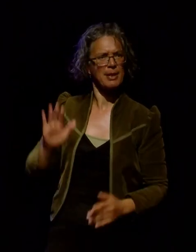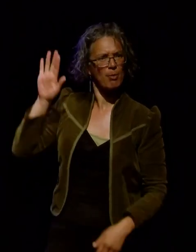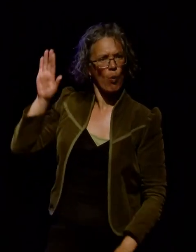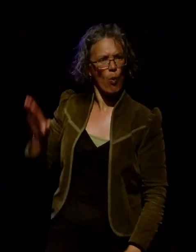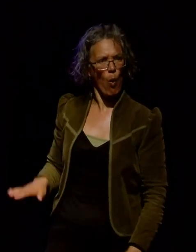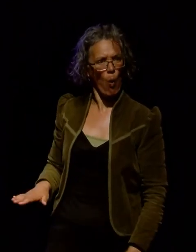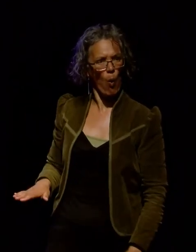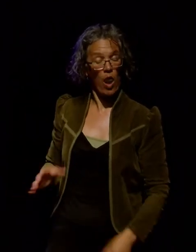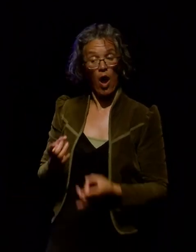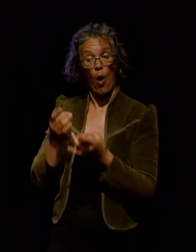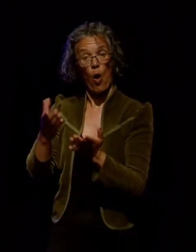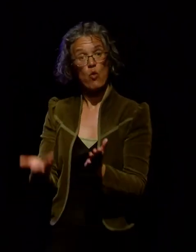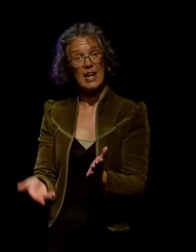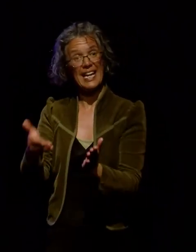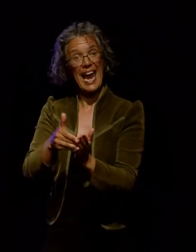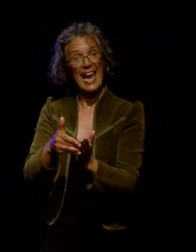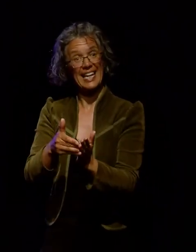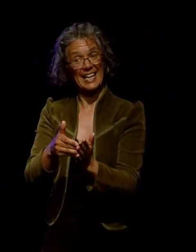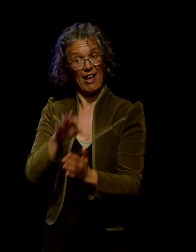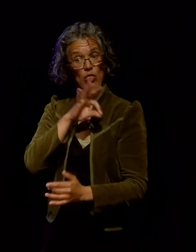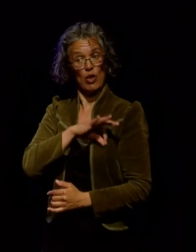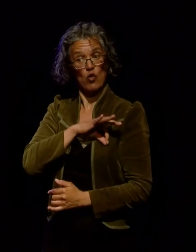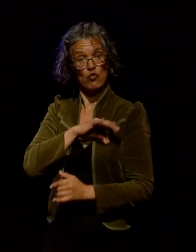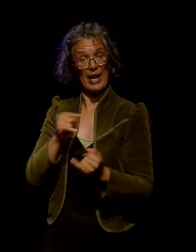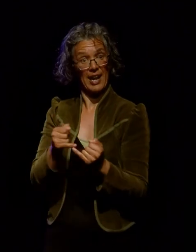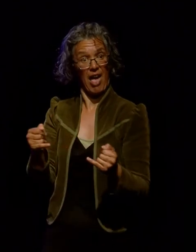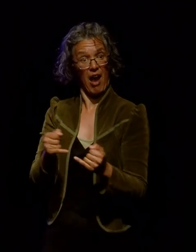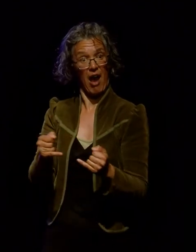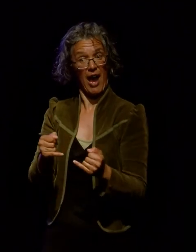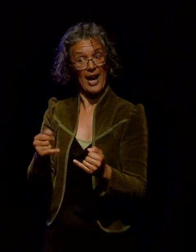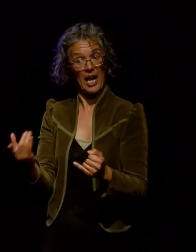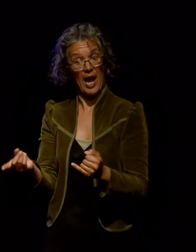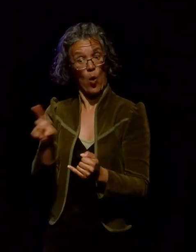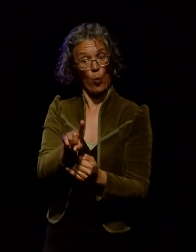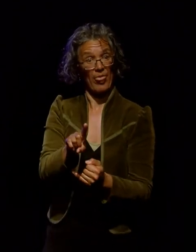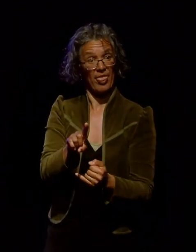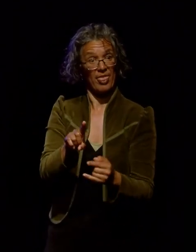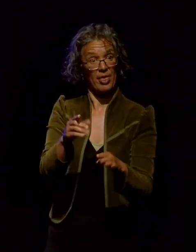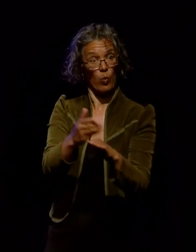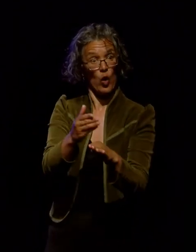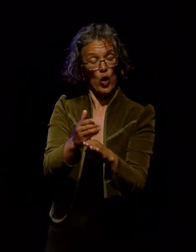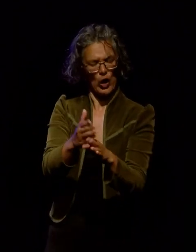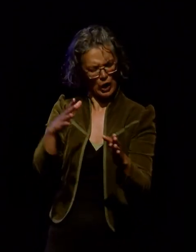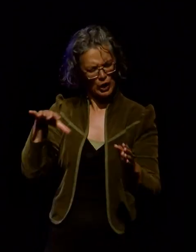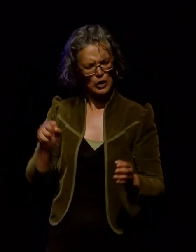already doing a credit line to include the licence which travels with the work, it should be relatively easy to acknowledge the work's creator.